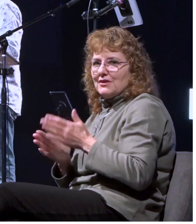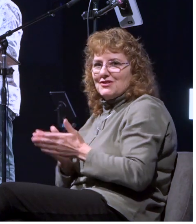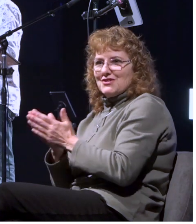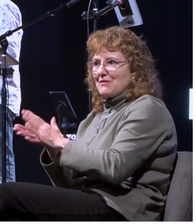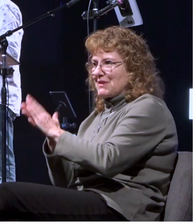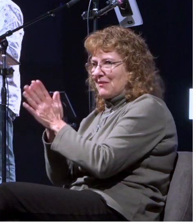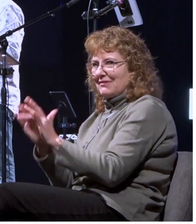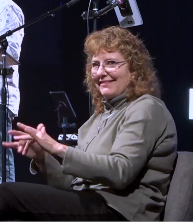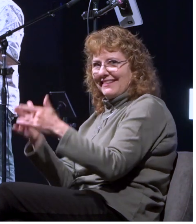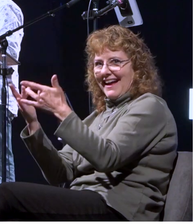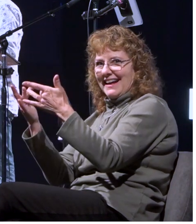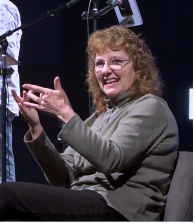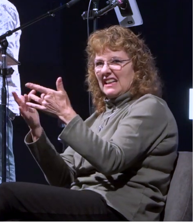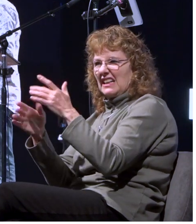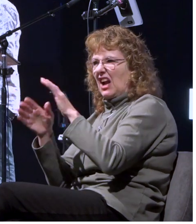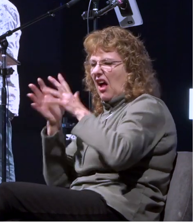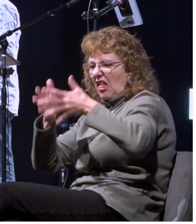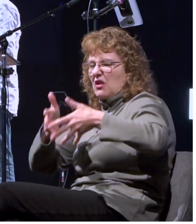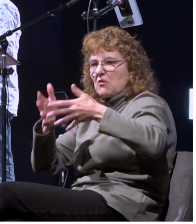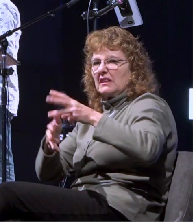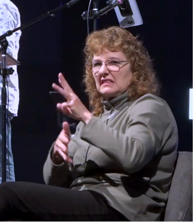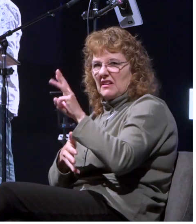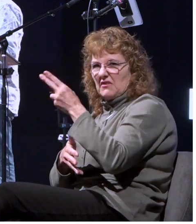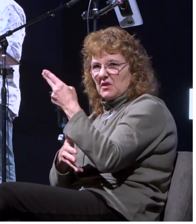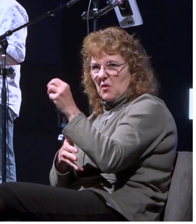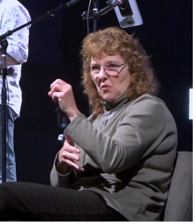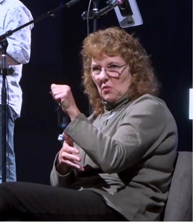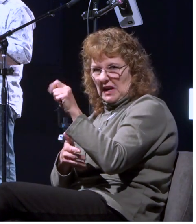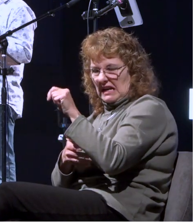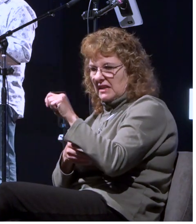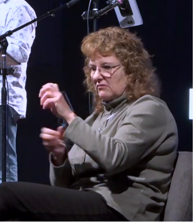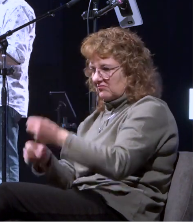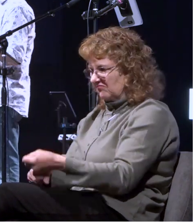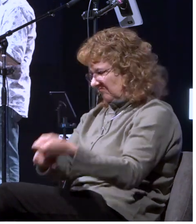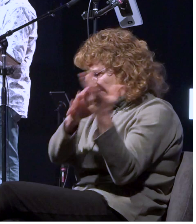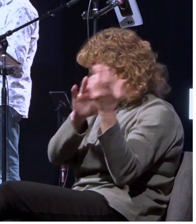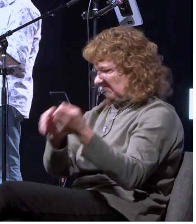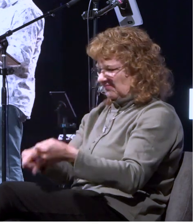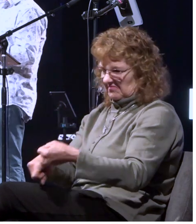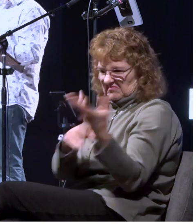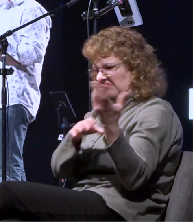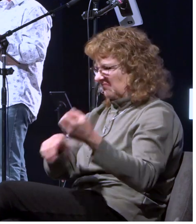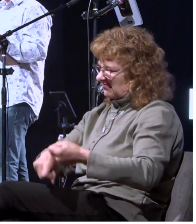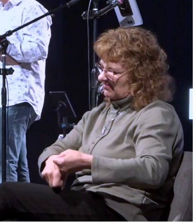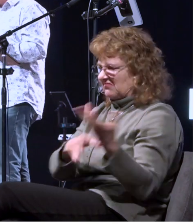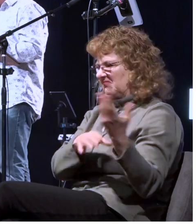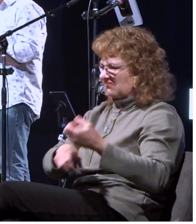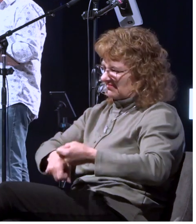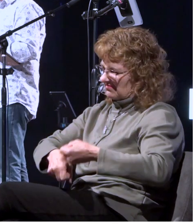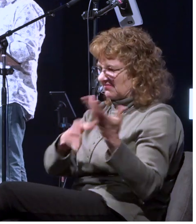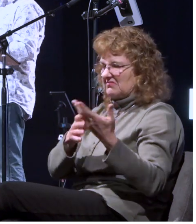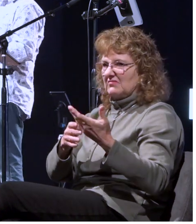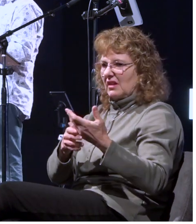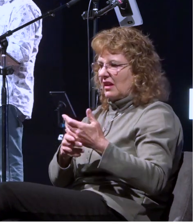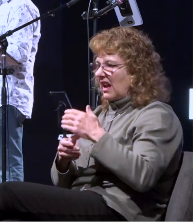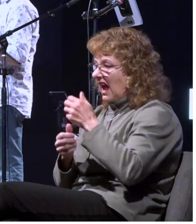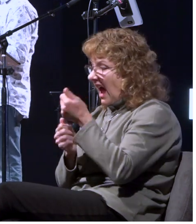the wheat into the sea so now they've thrown off you know all their non-essential stuff all their essential gear and now